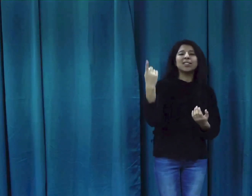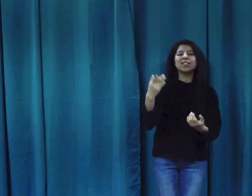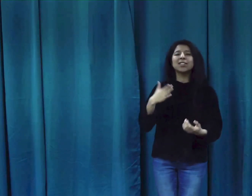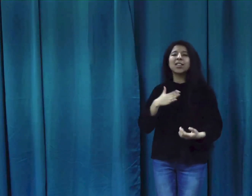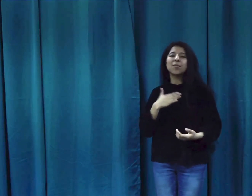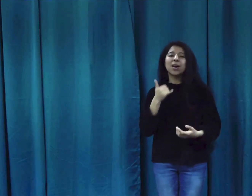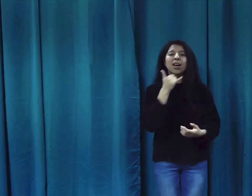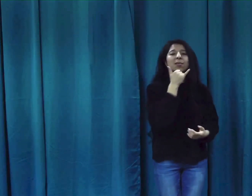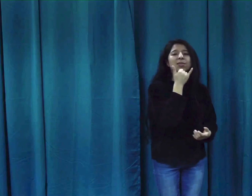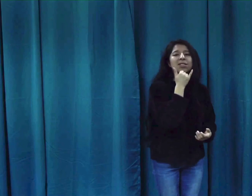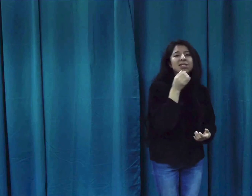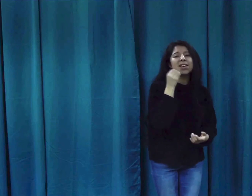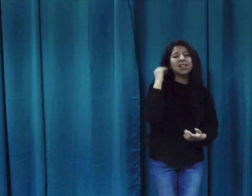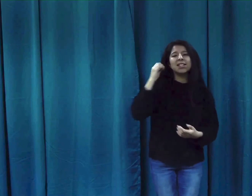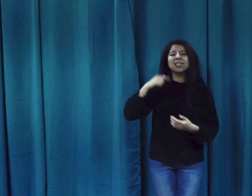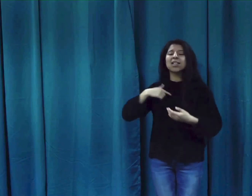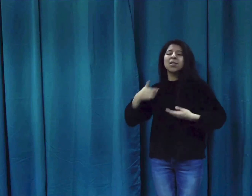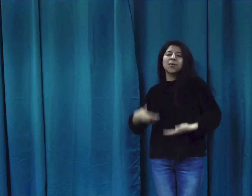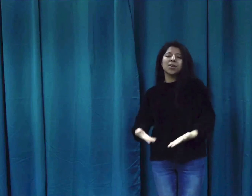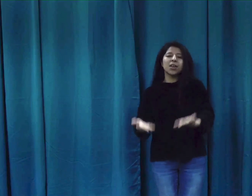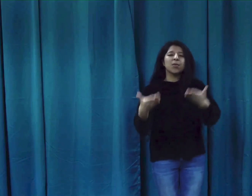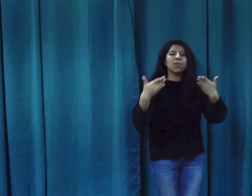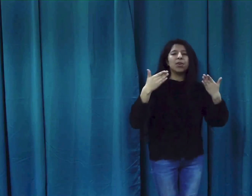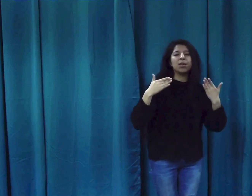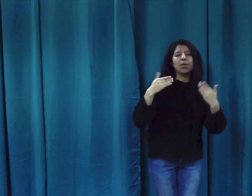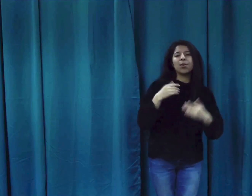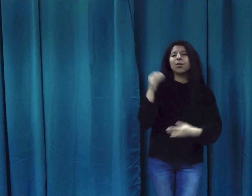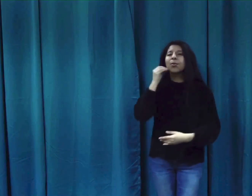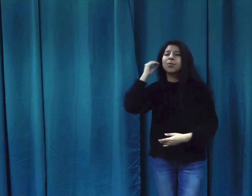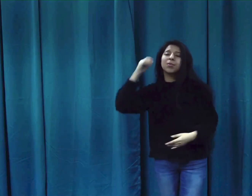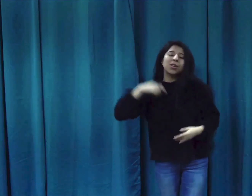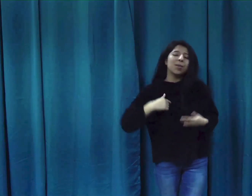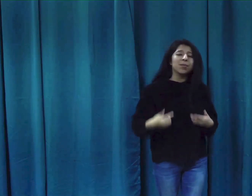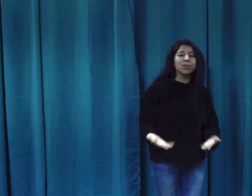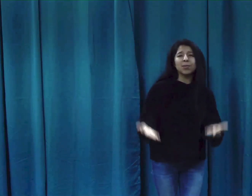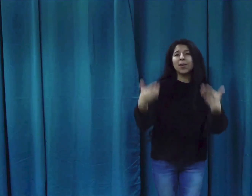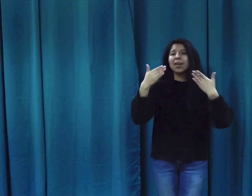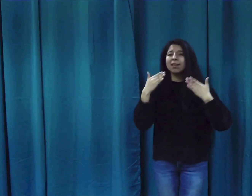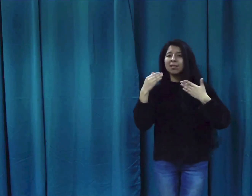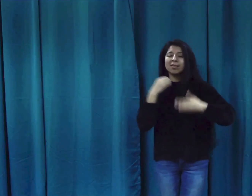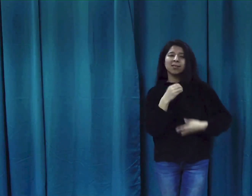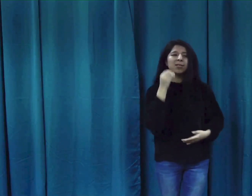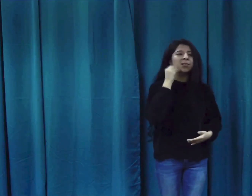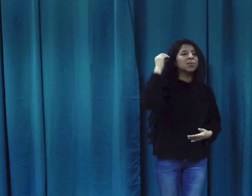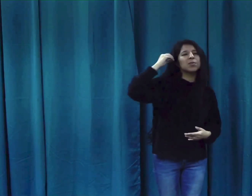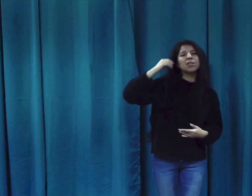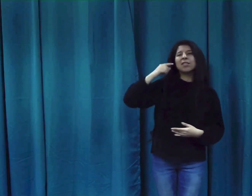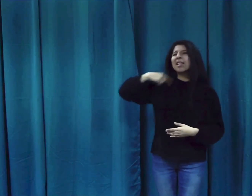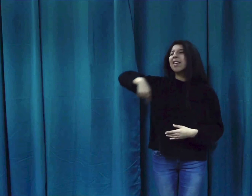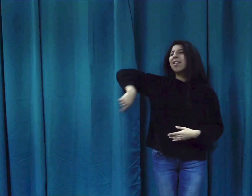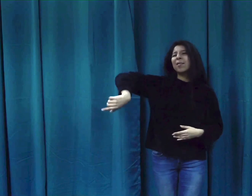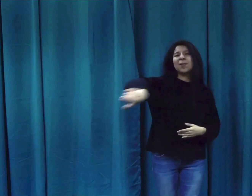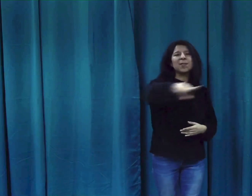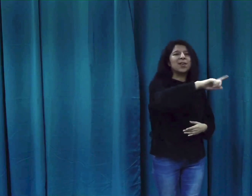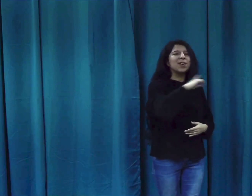my mistakes I'm coming home I'm coming home Tell the world